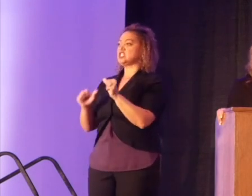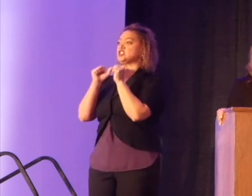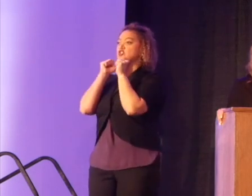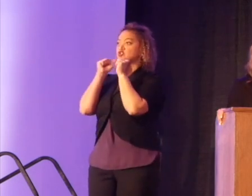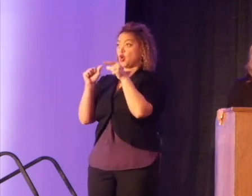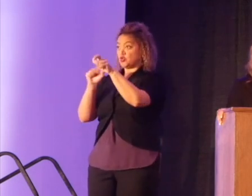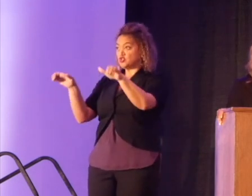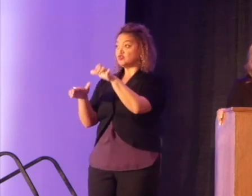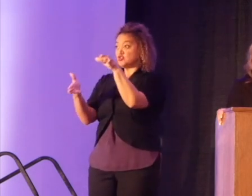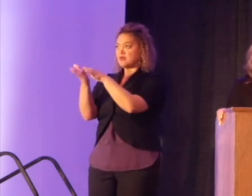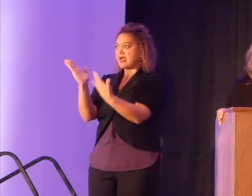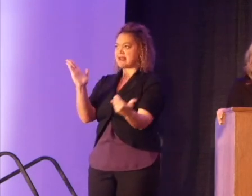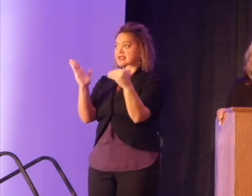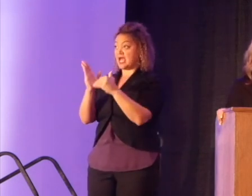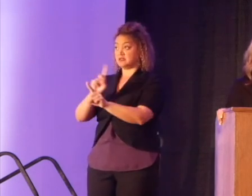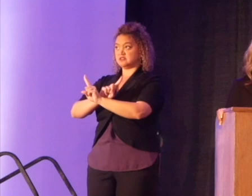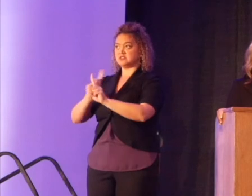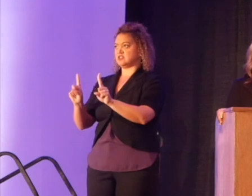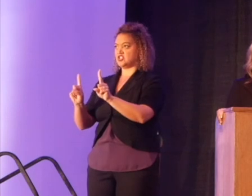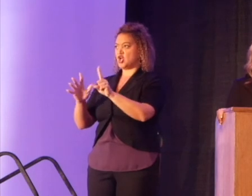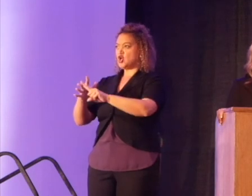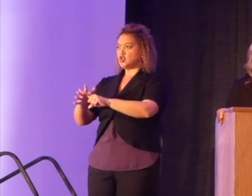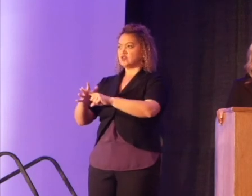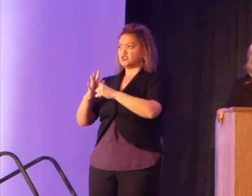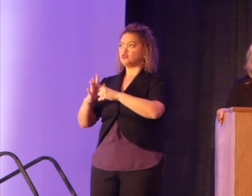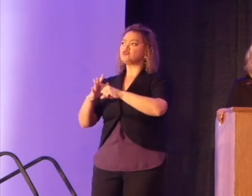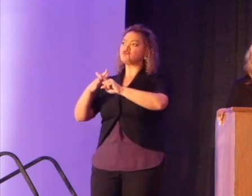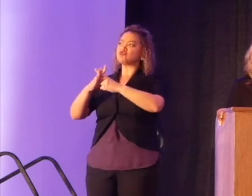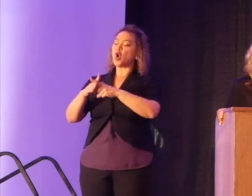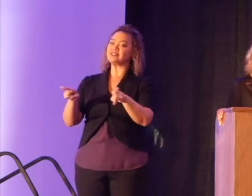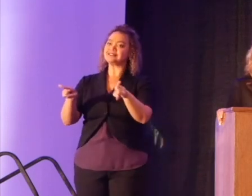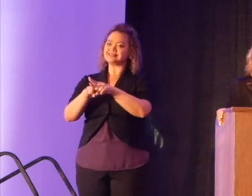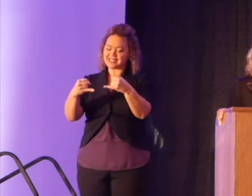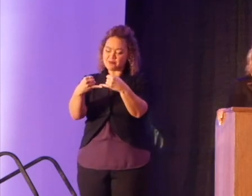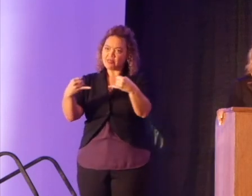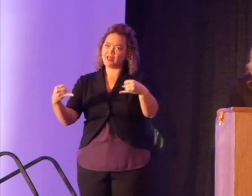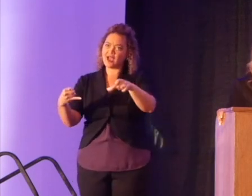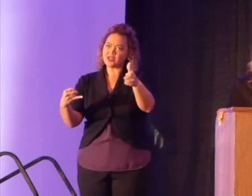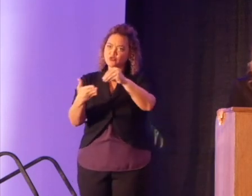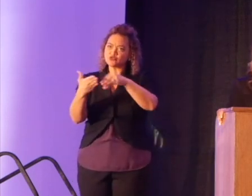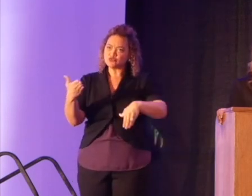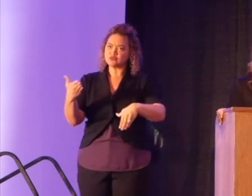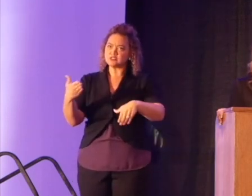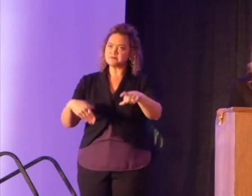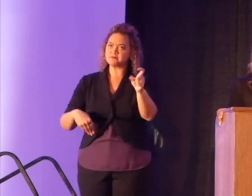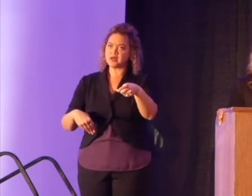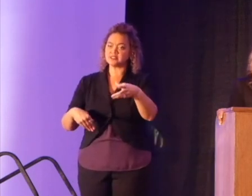ever do that again. You start in Dira at the same line as everyone else.